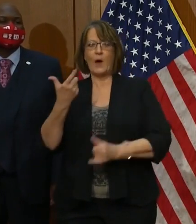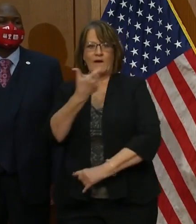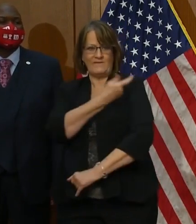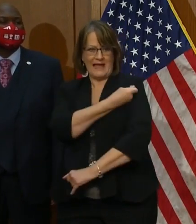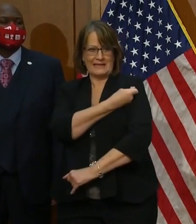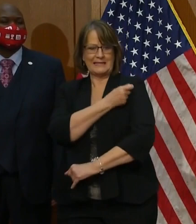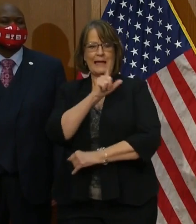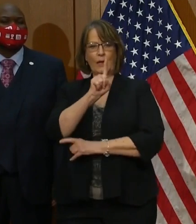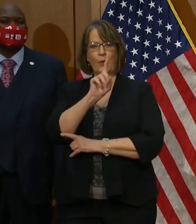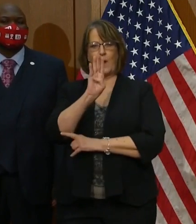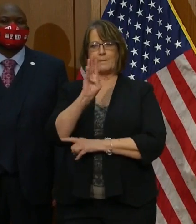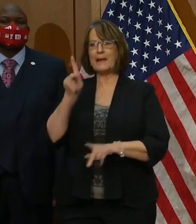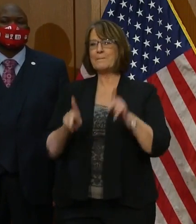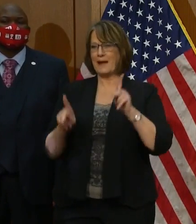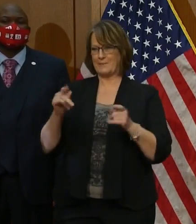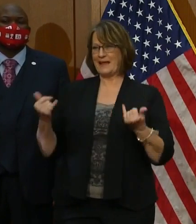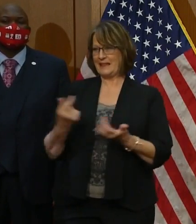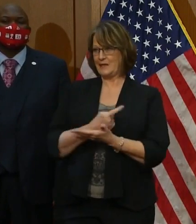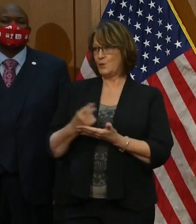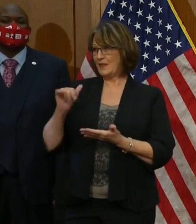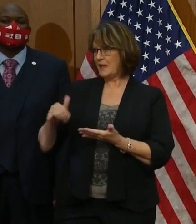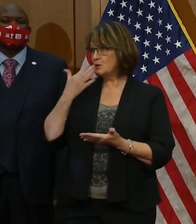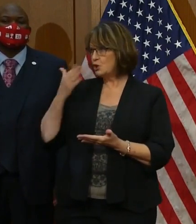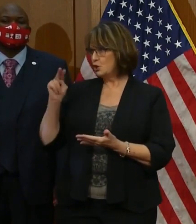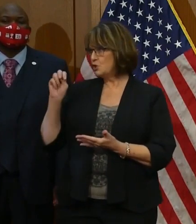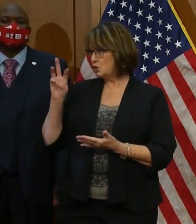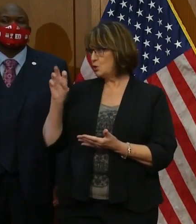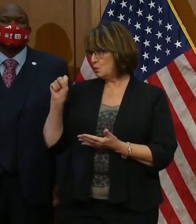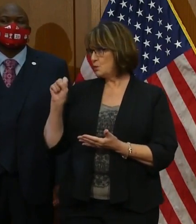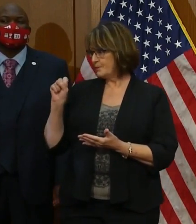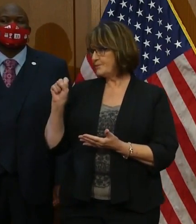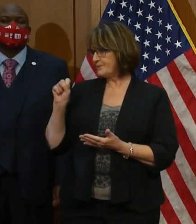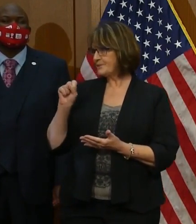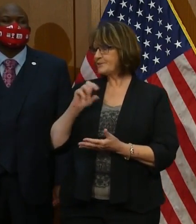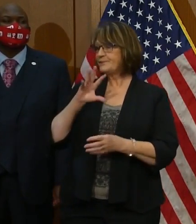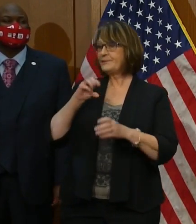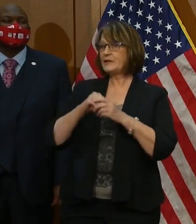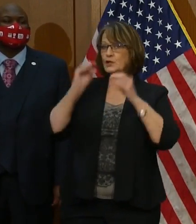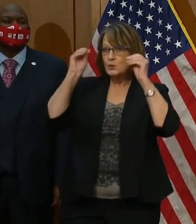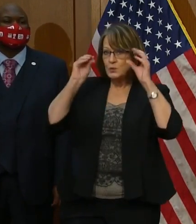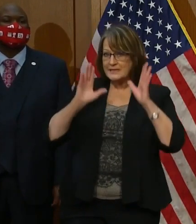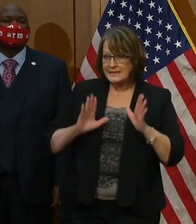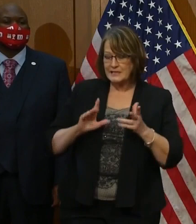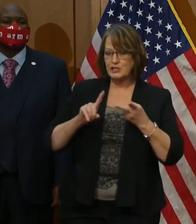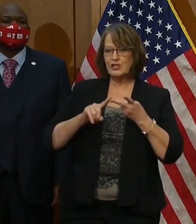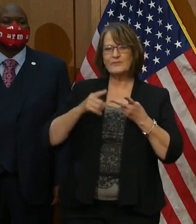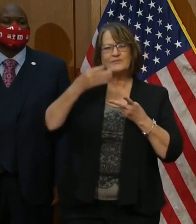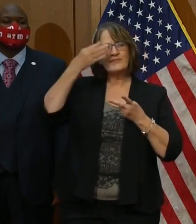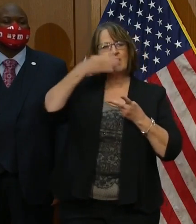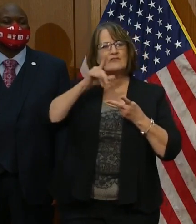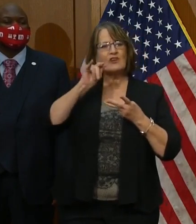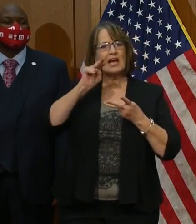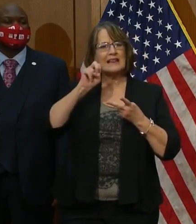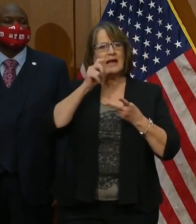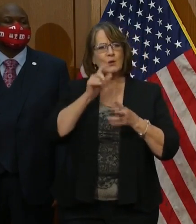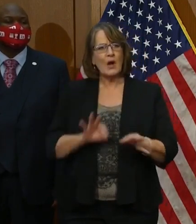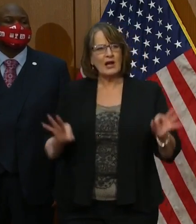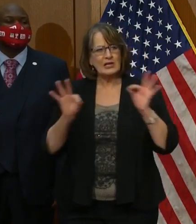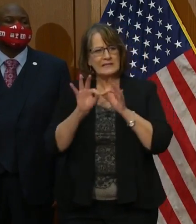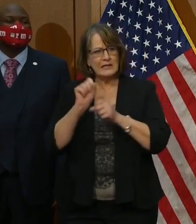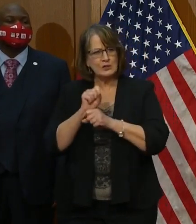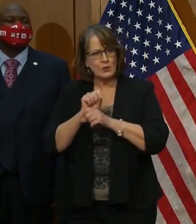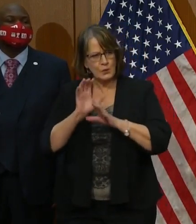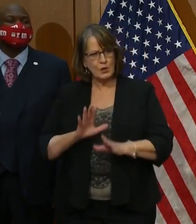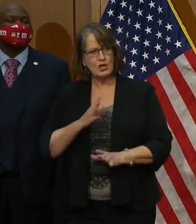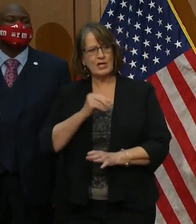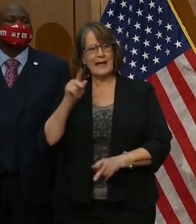this week, which is good news. This includes our teachers, frontline essential workers, and